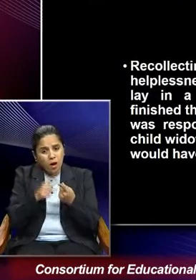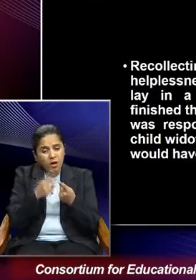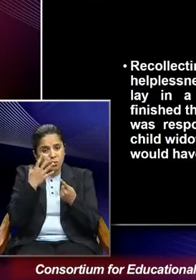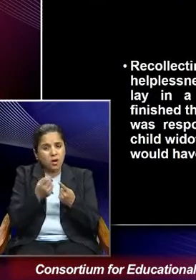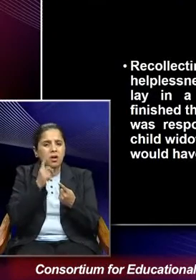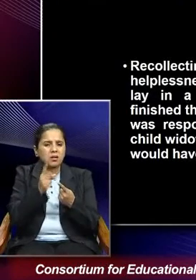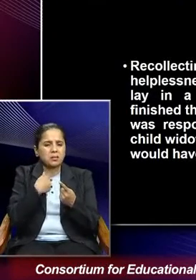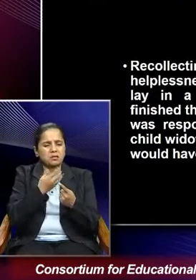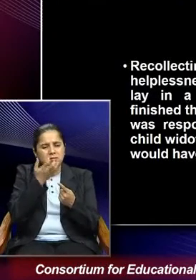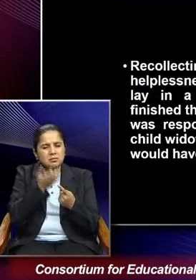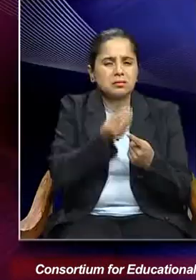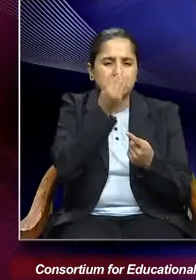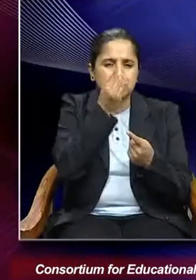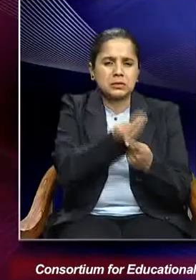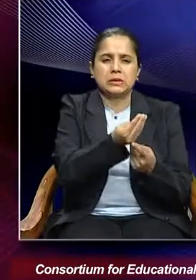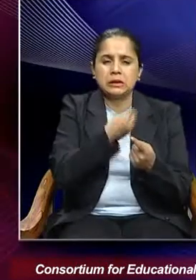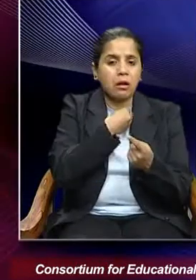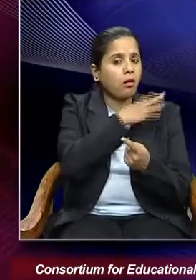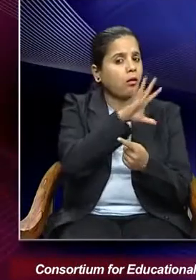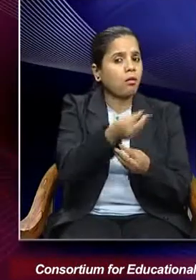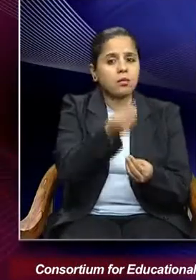beg for it from others.